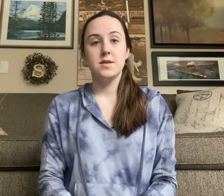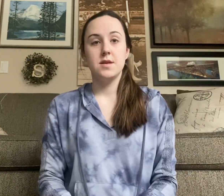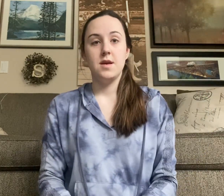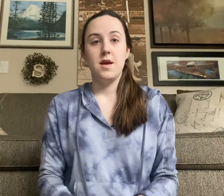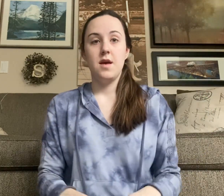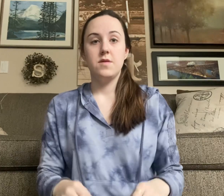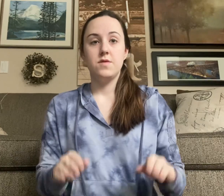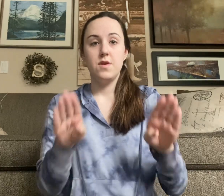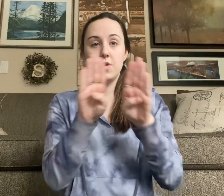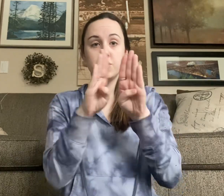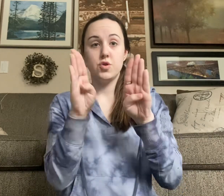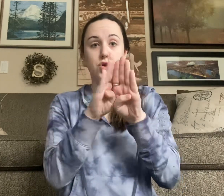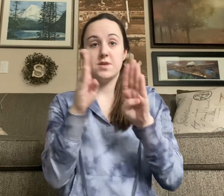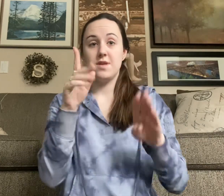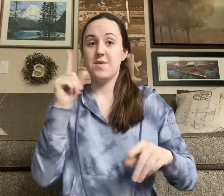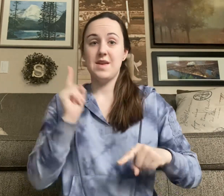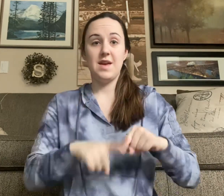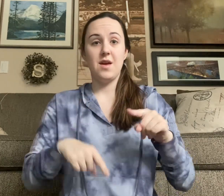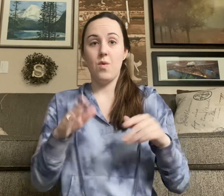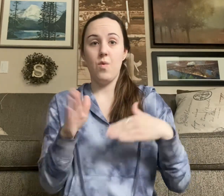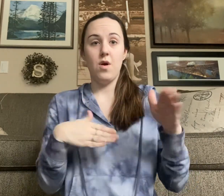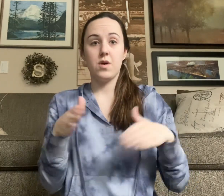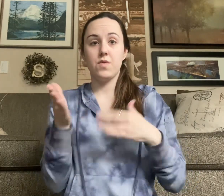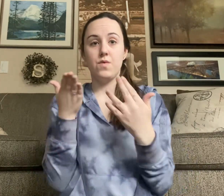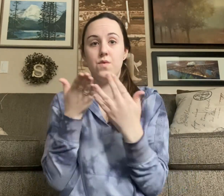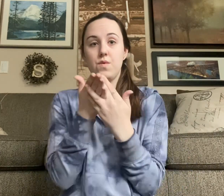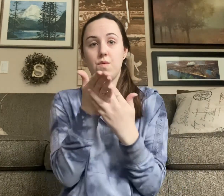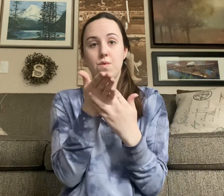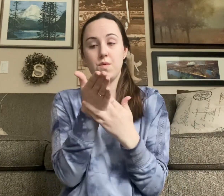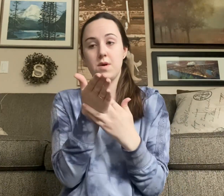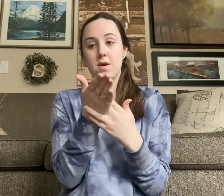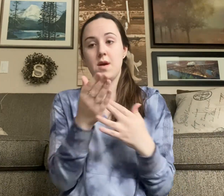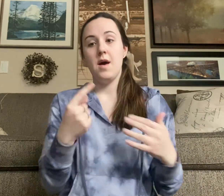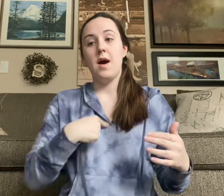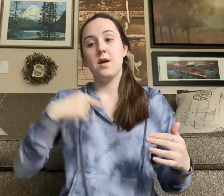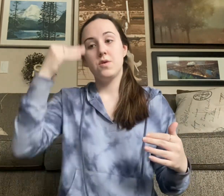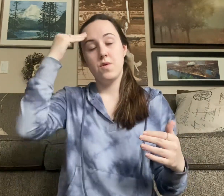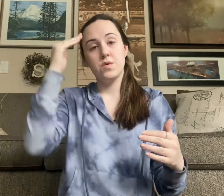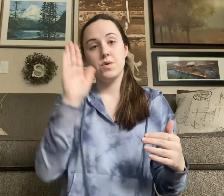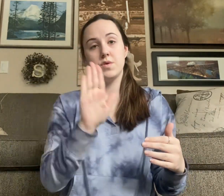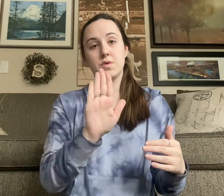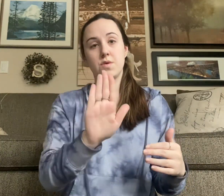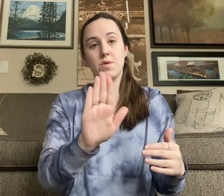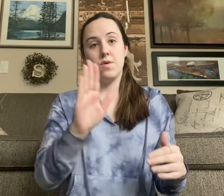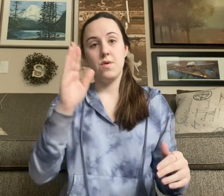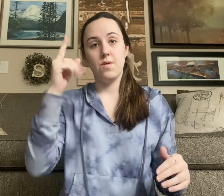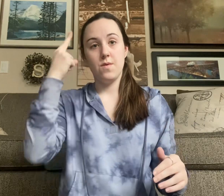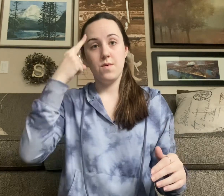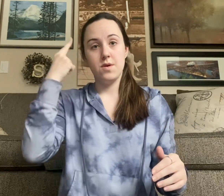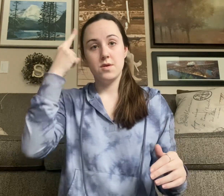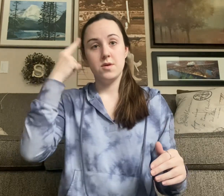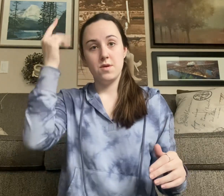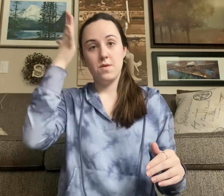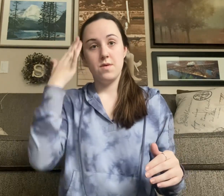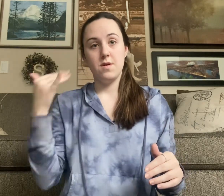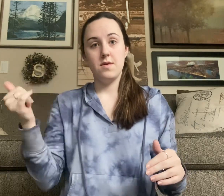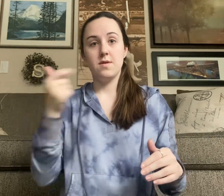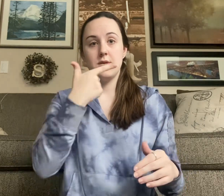And there are doors that we can't walk through I know you're wondering why Because we're able to